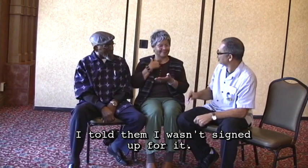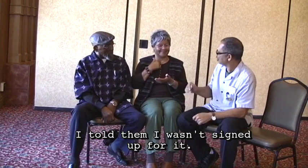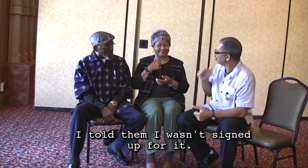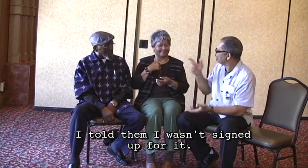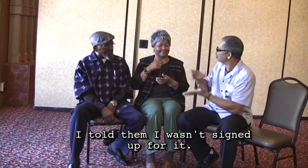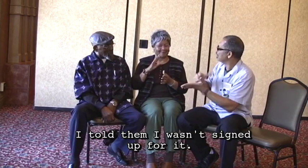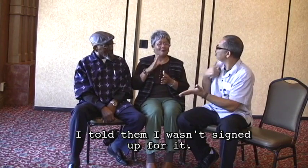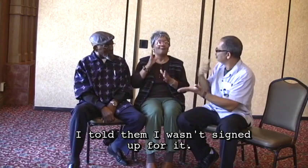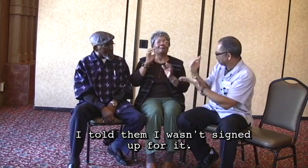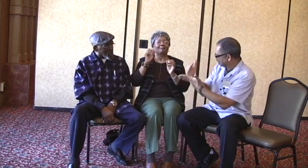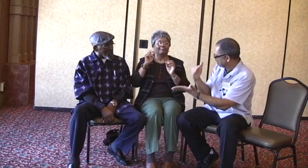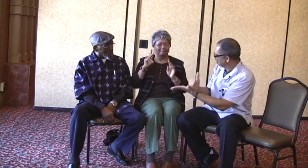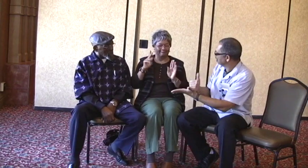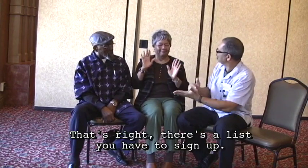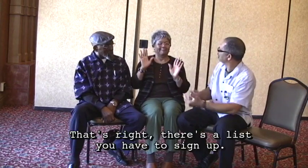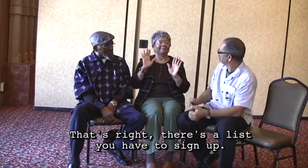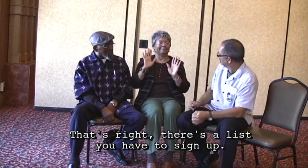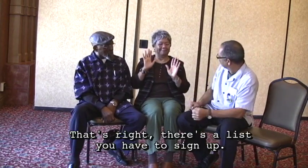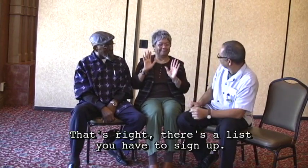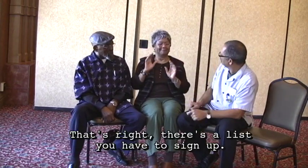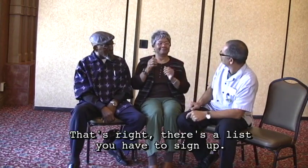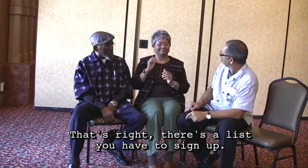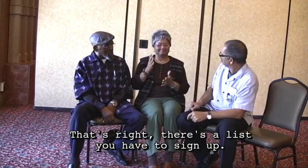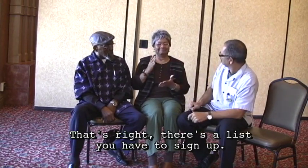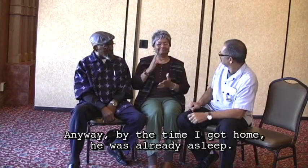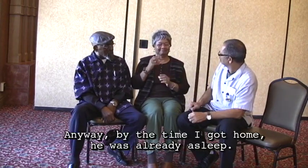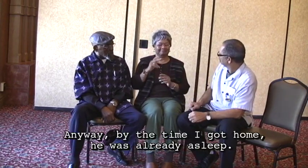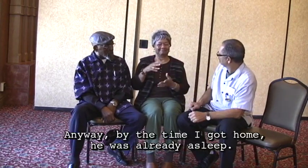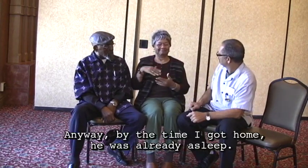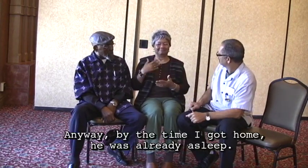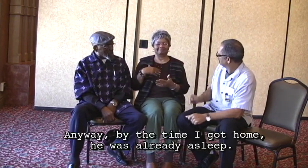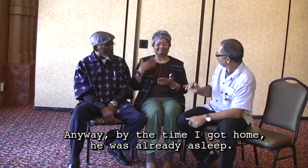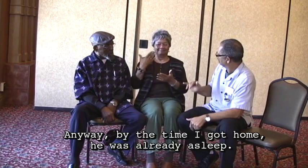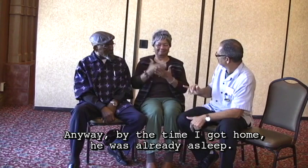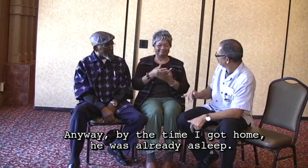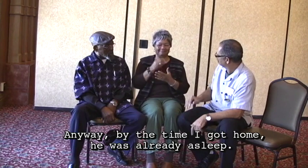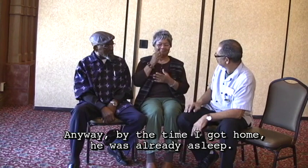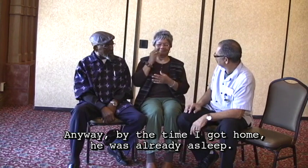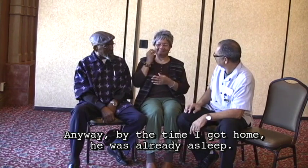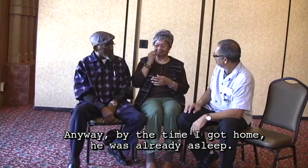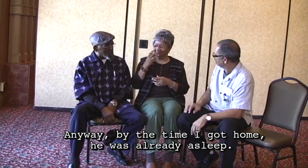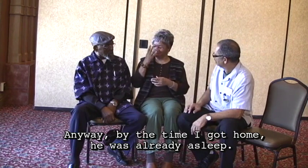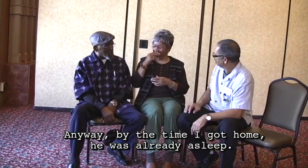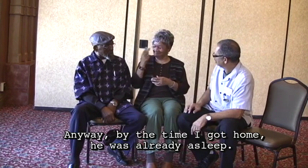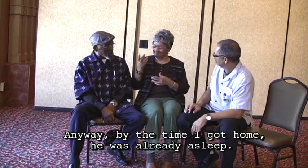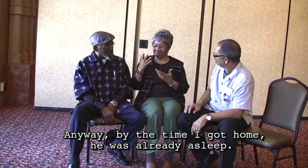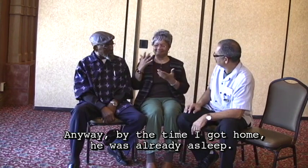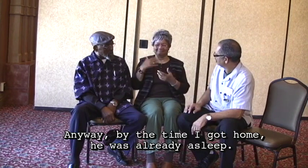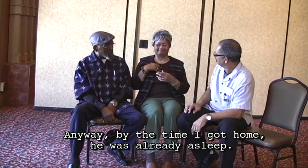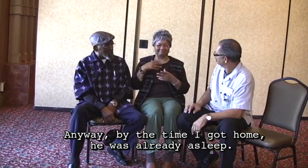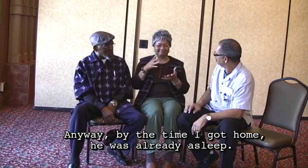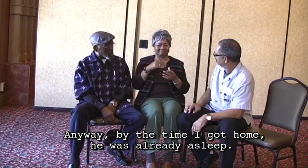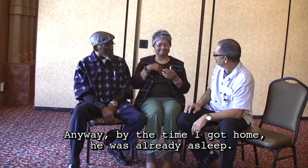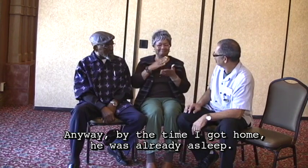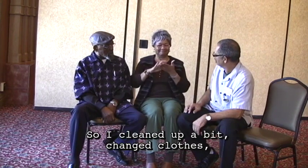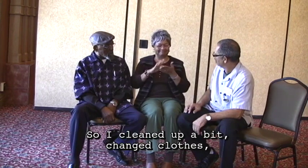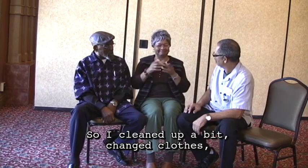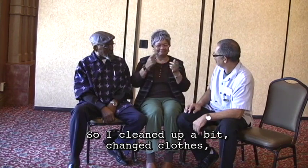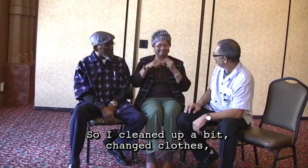I told them I wasn't signed up for it. right, there's a list you have to sign up with. Anyway, by the time I got home he was already asleep